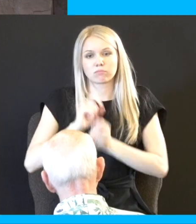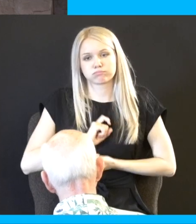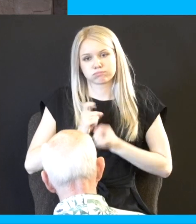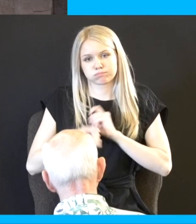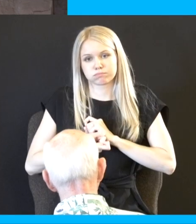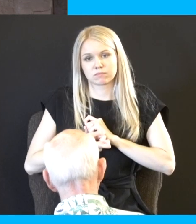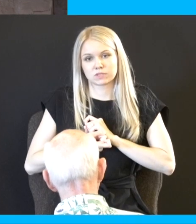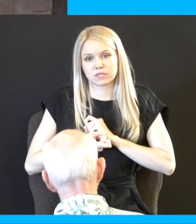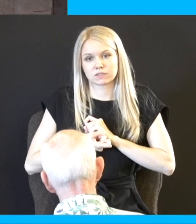what an amazing offer